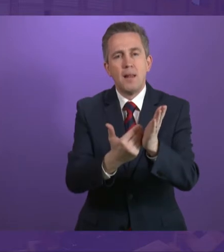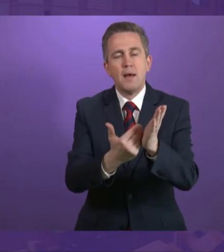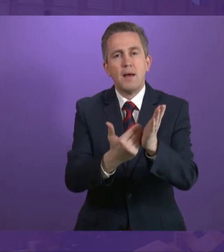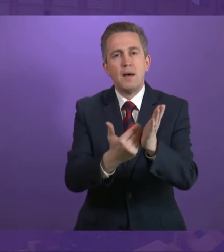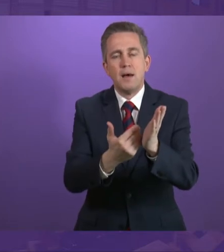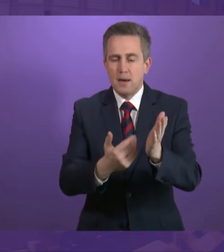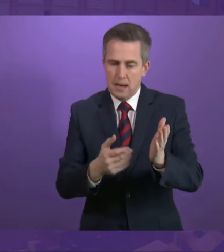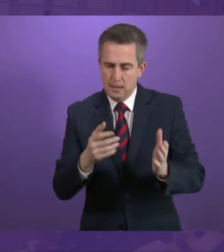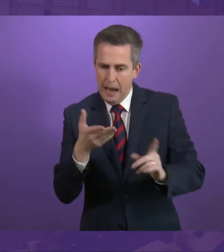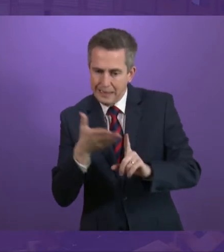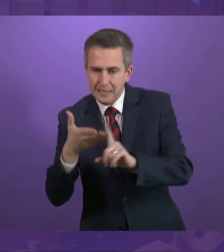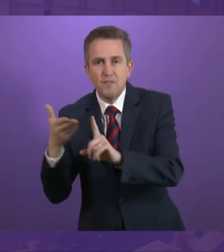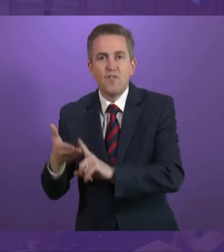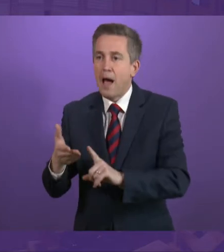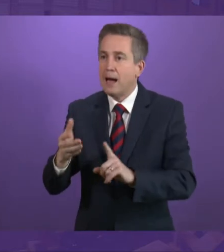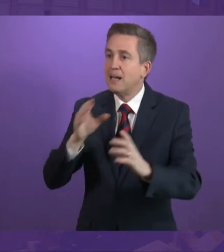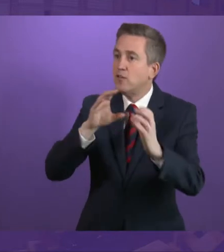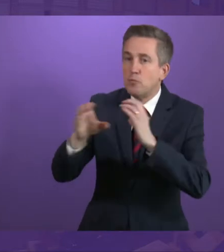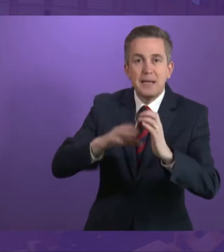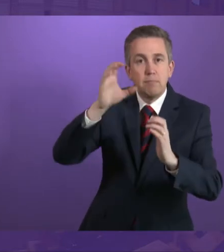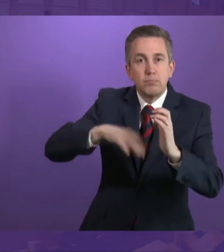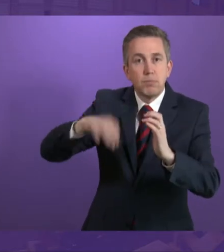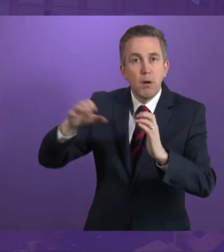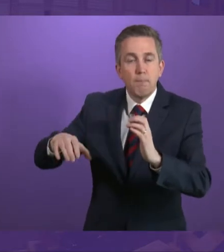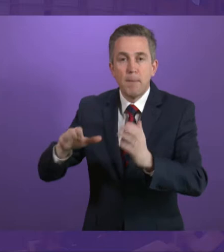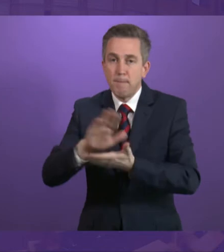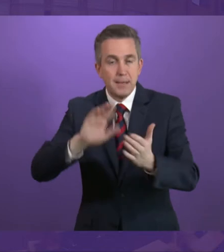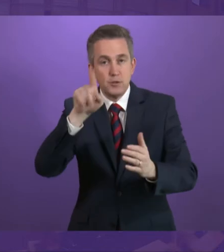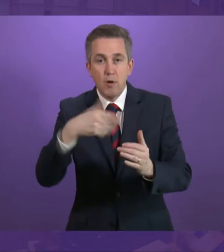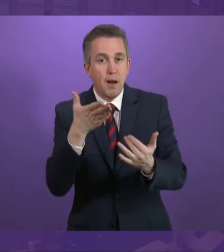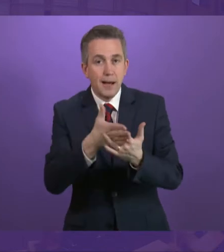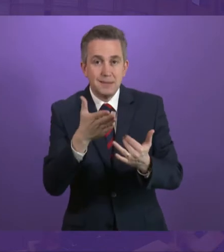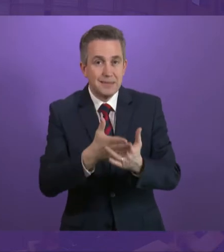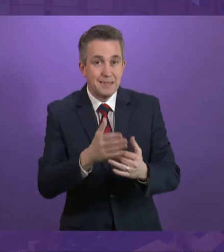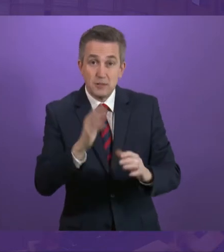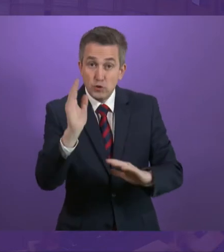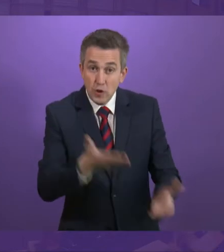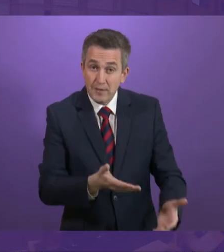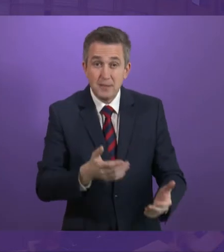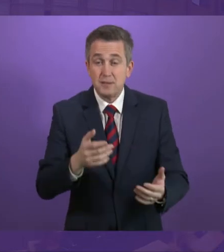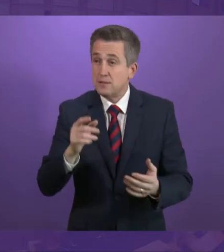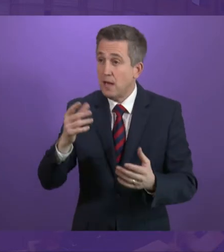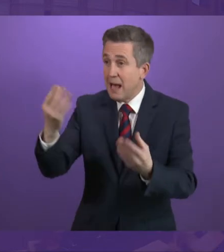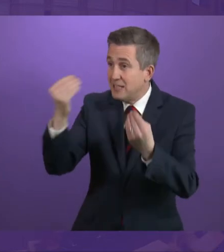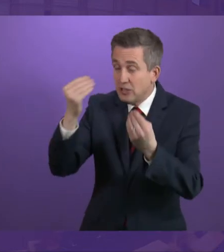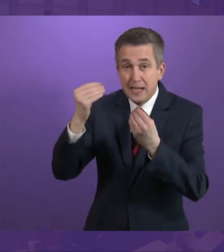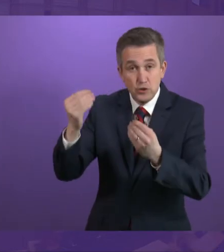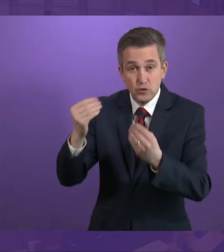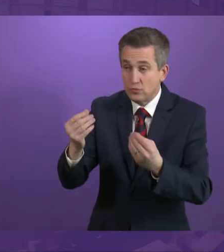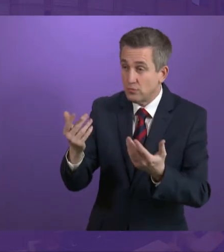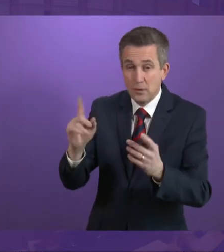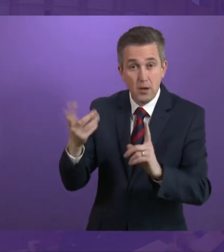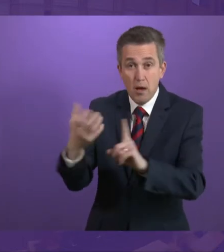puts barriers in the ways of accessing services, educational attainment, and even accessing health